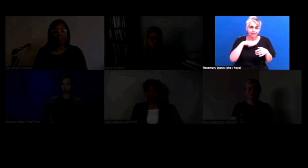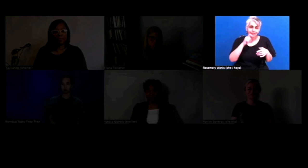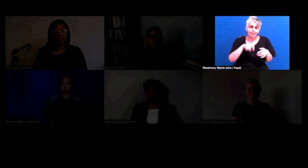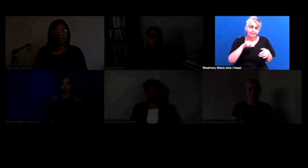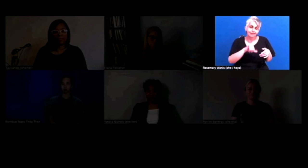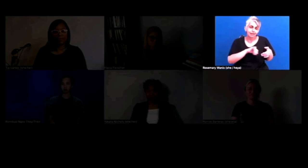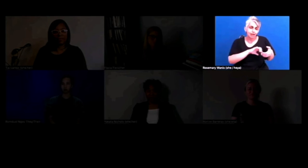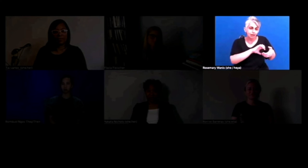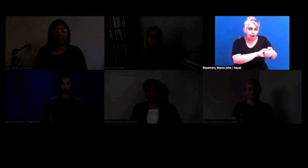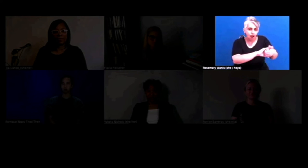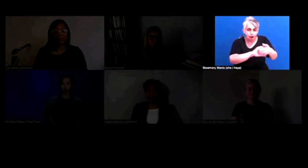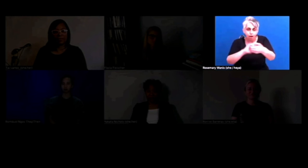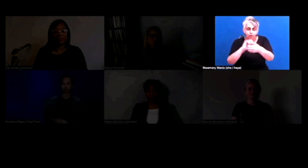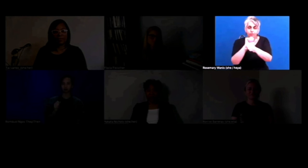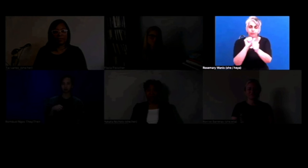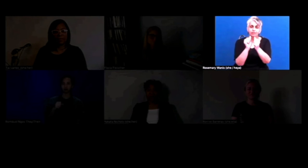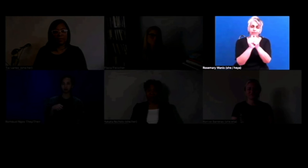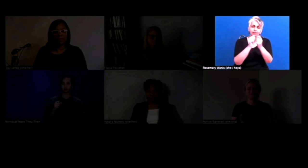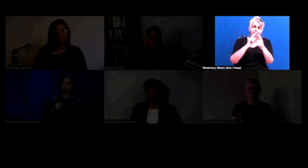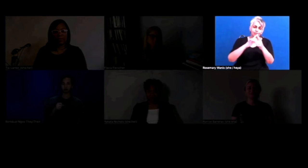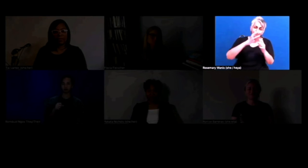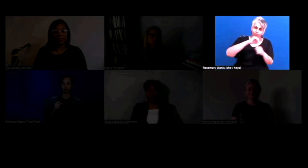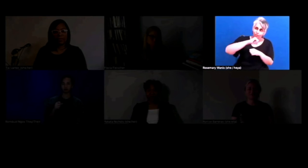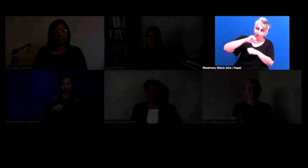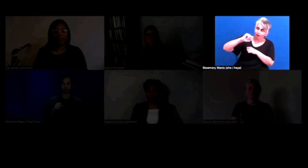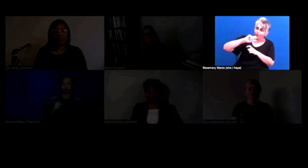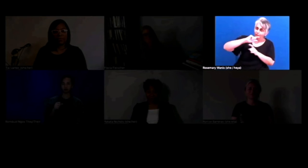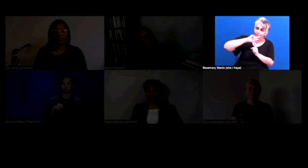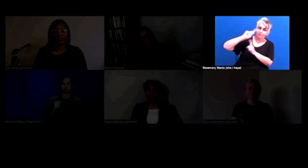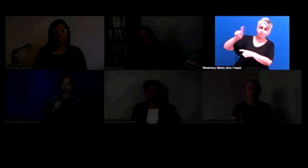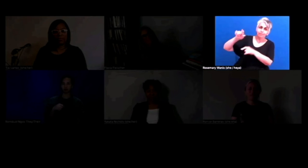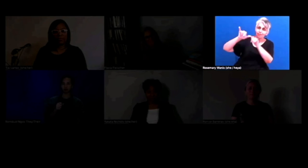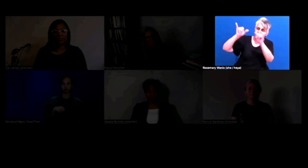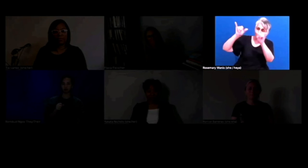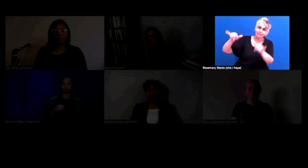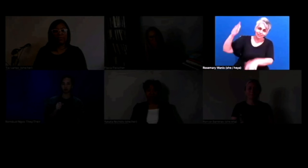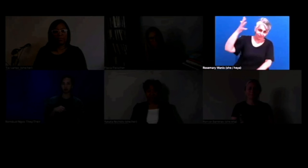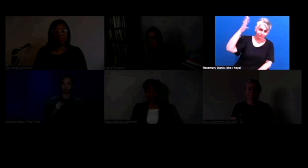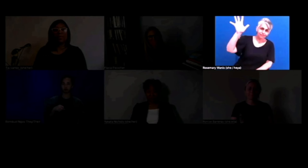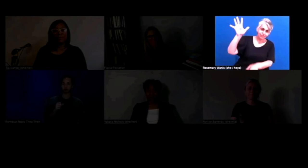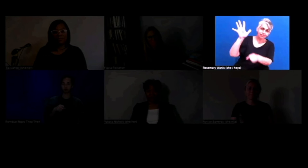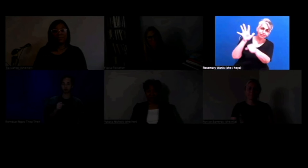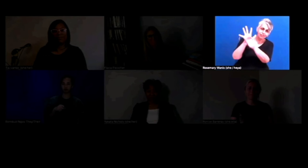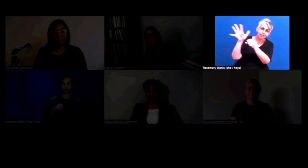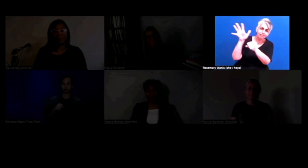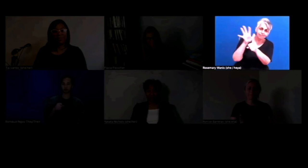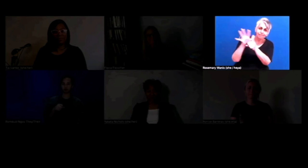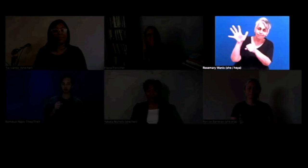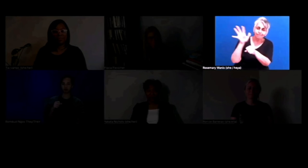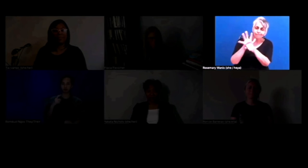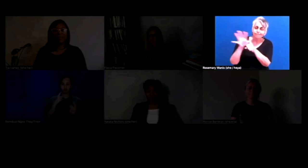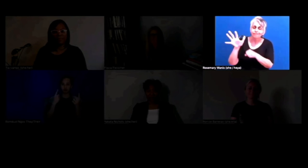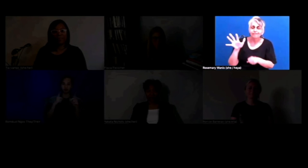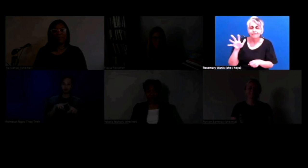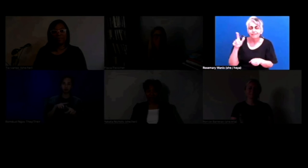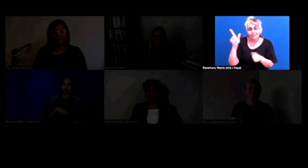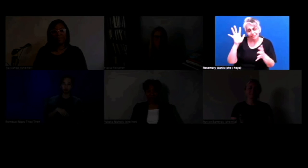resist as a response and say, okay, that's it. We've had enough. You all need to change the system.